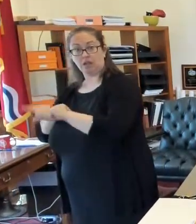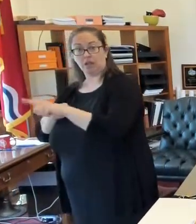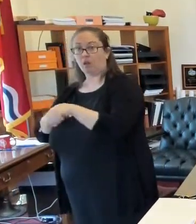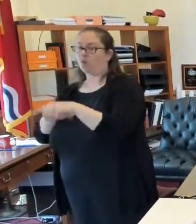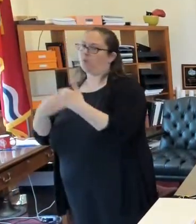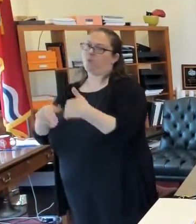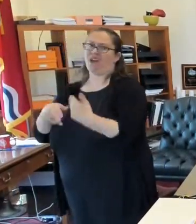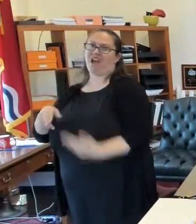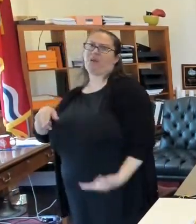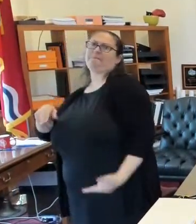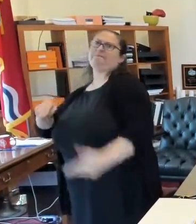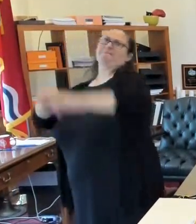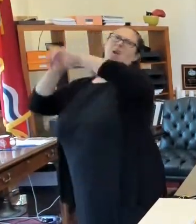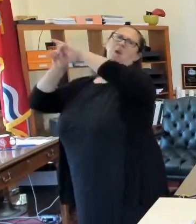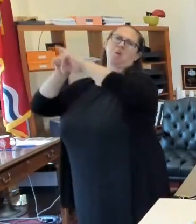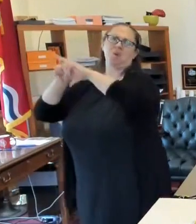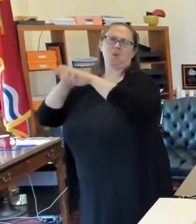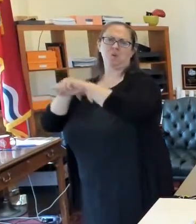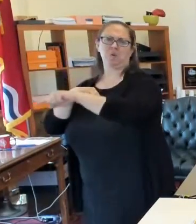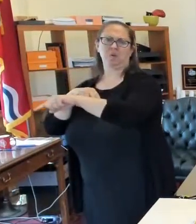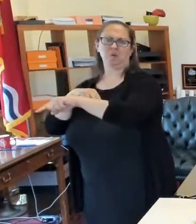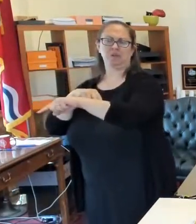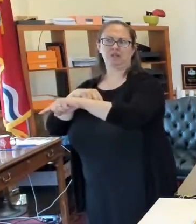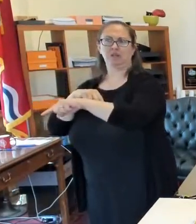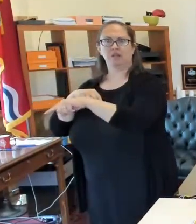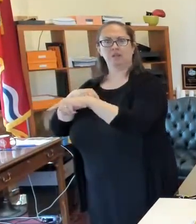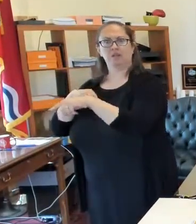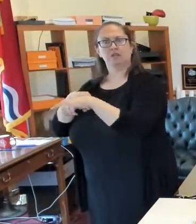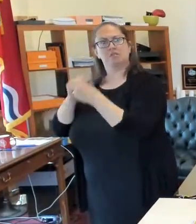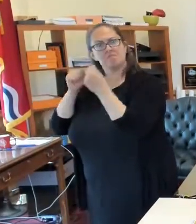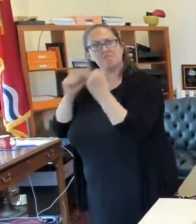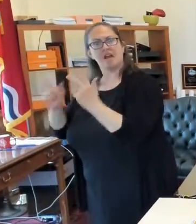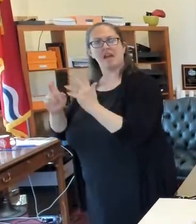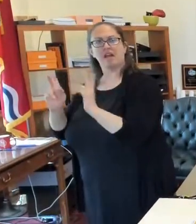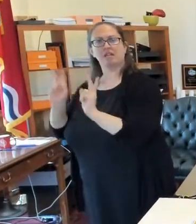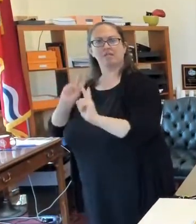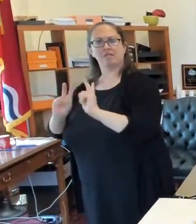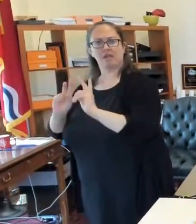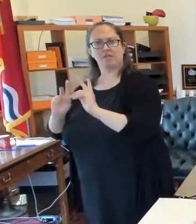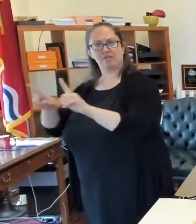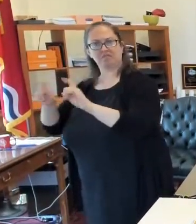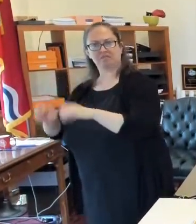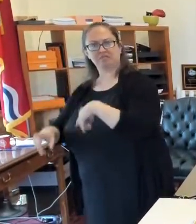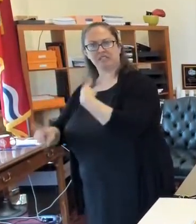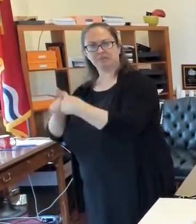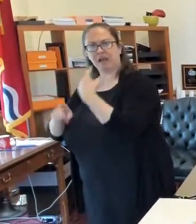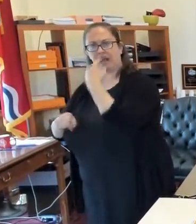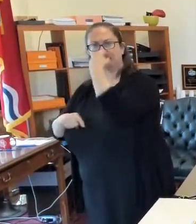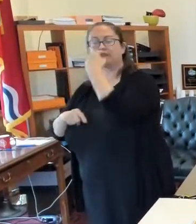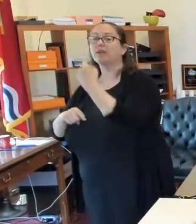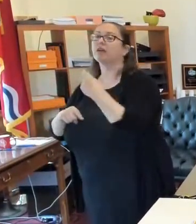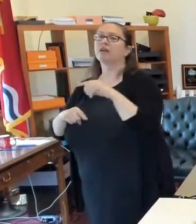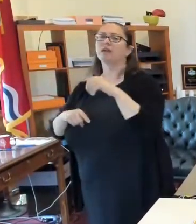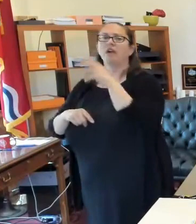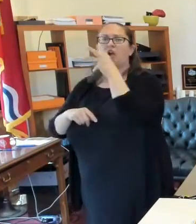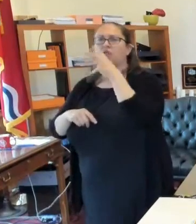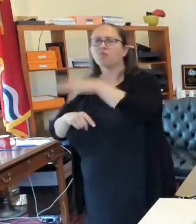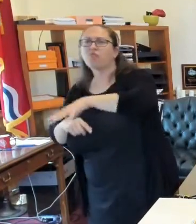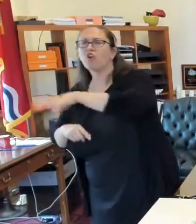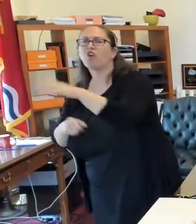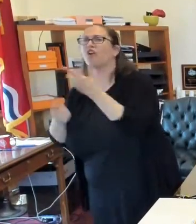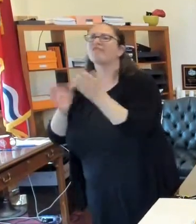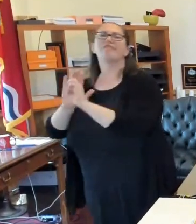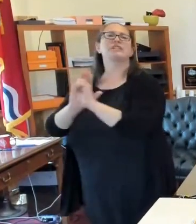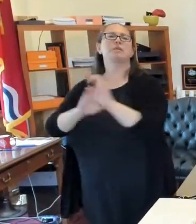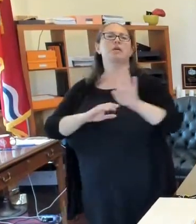big increases in cases and, and, um, positivity rates are in rural Missouri. And I can't remember all of the